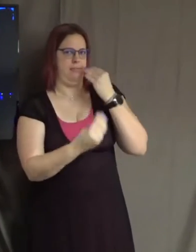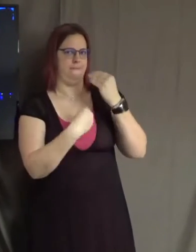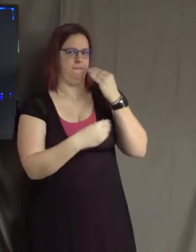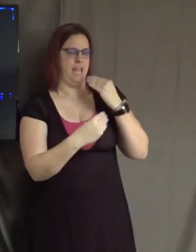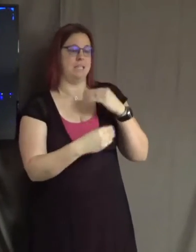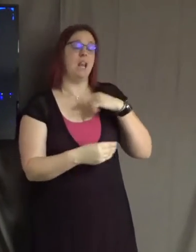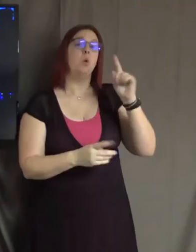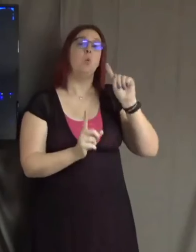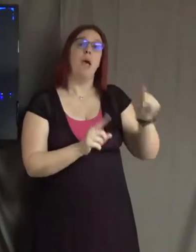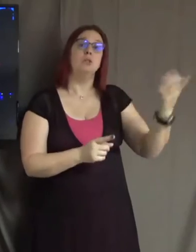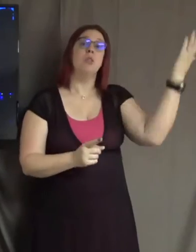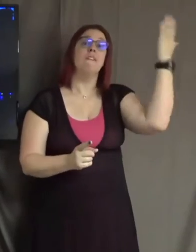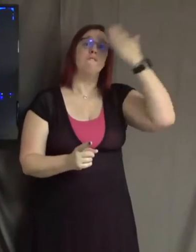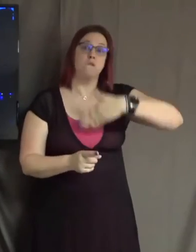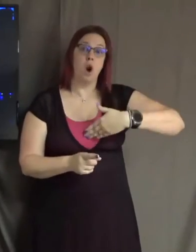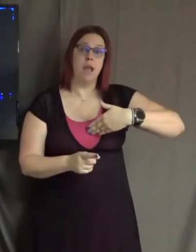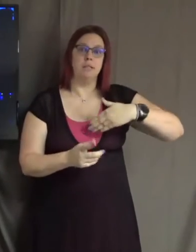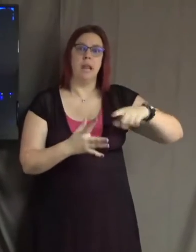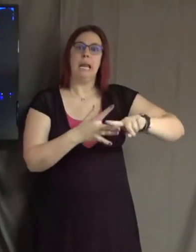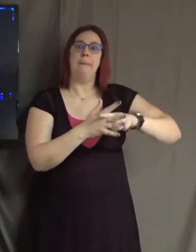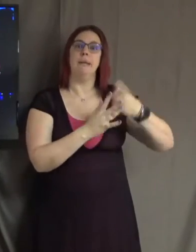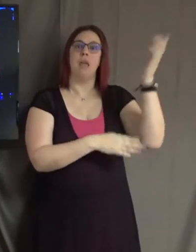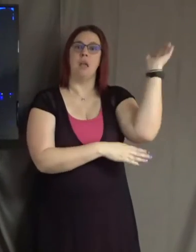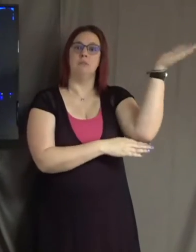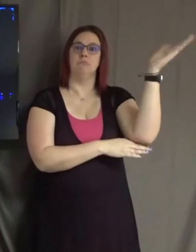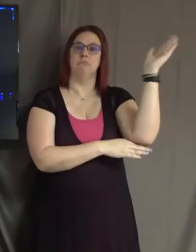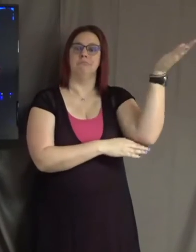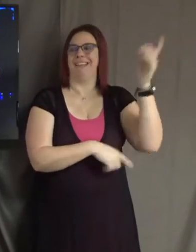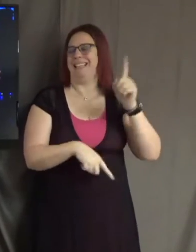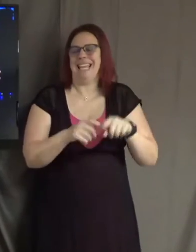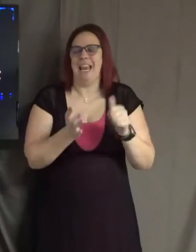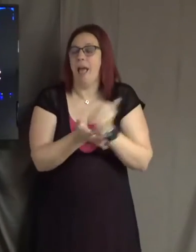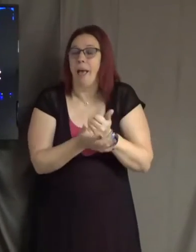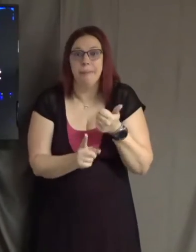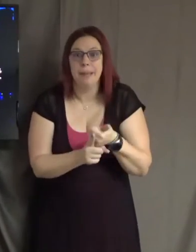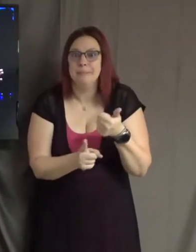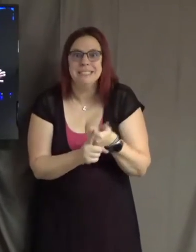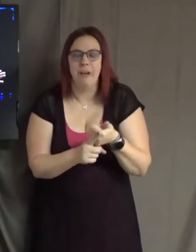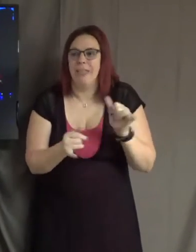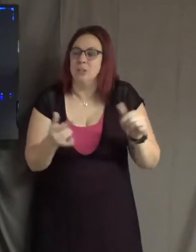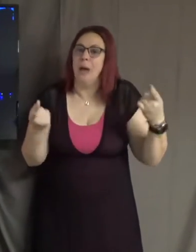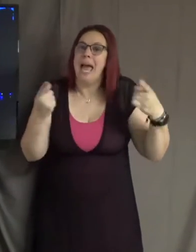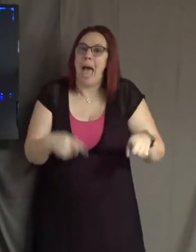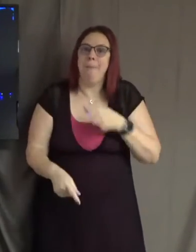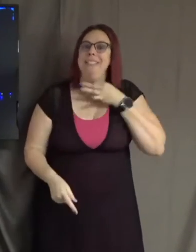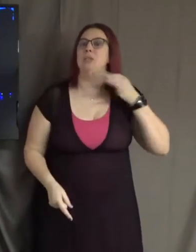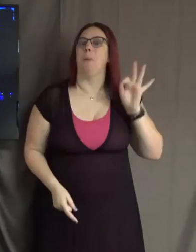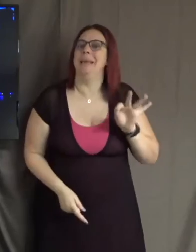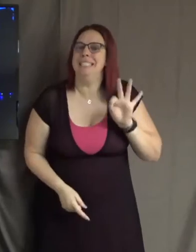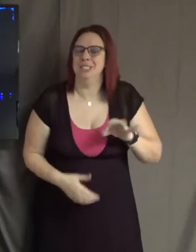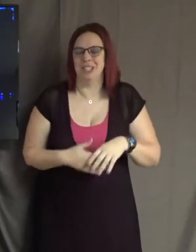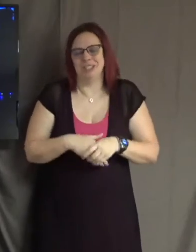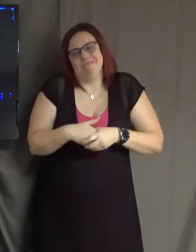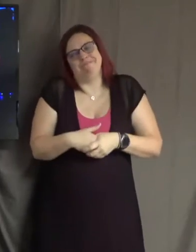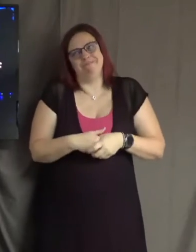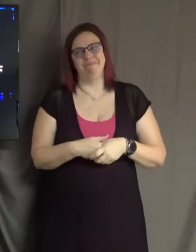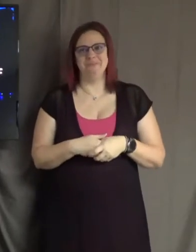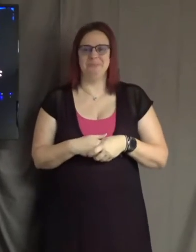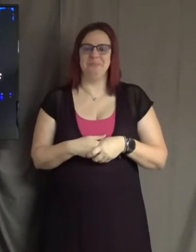occurring and he began to lecture. He couldn't help himself. That's what happens to ministers sometimes, you know. He just couldn't help himself.